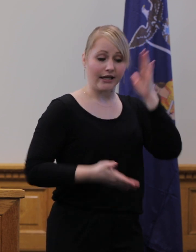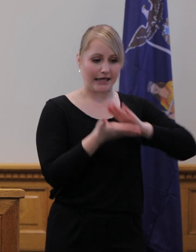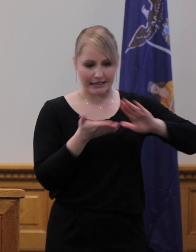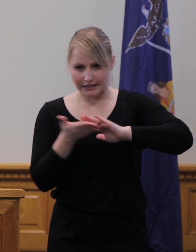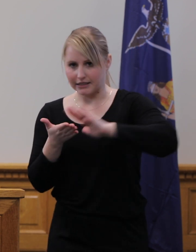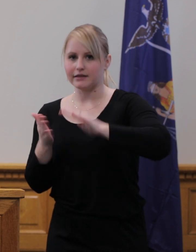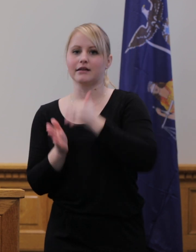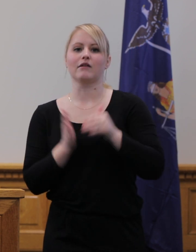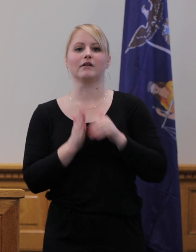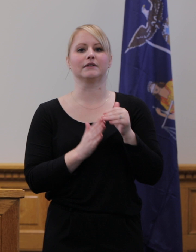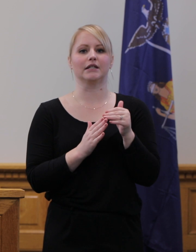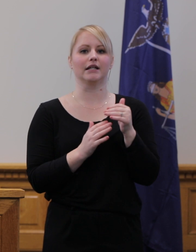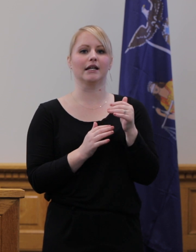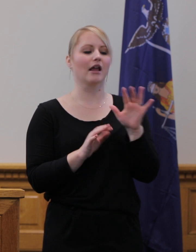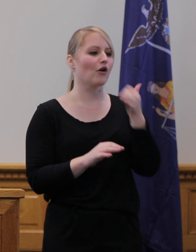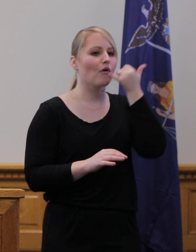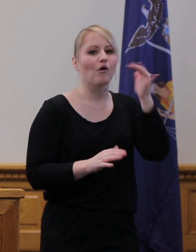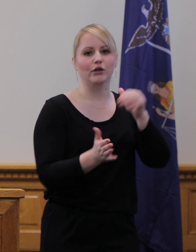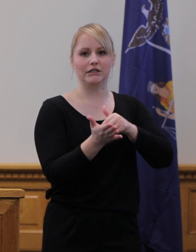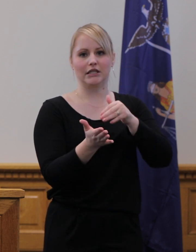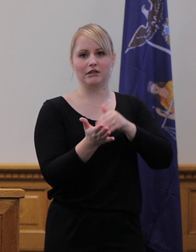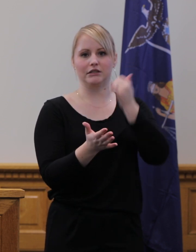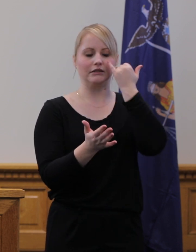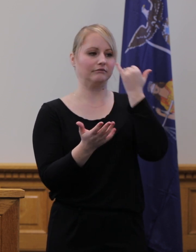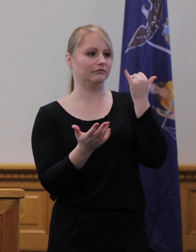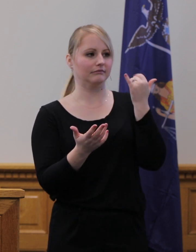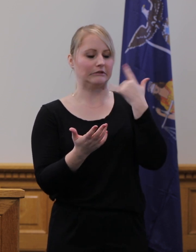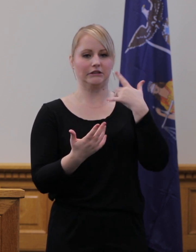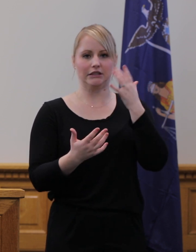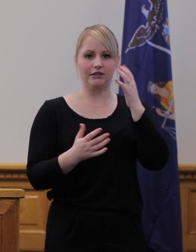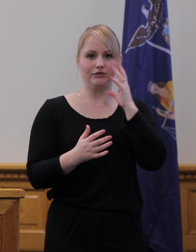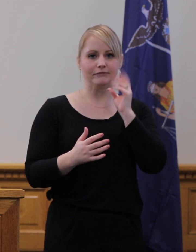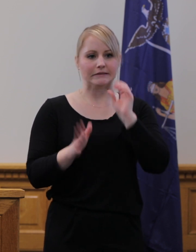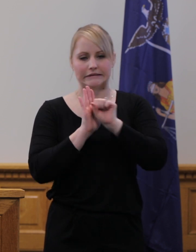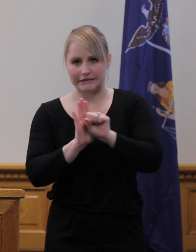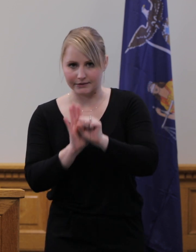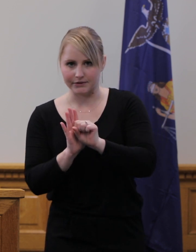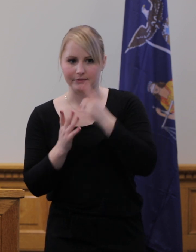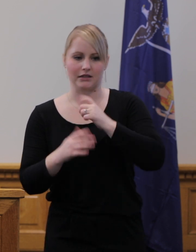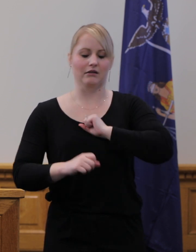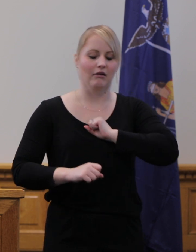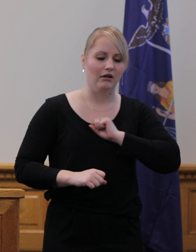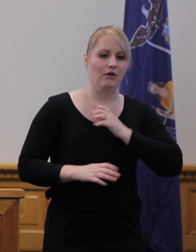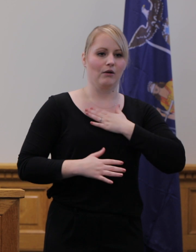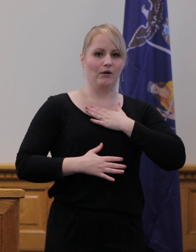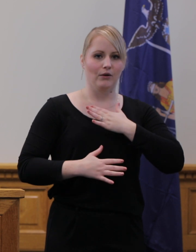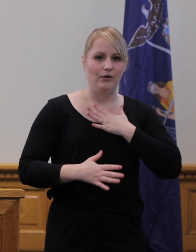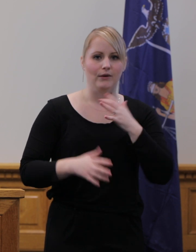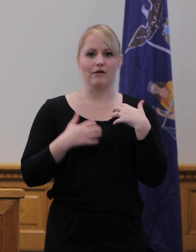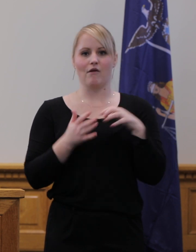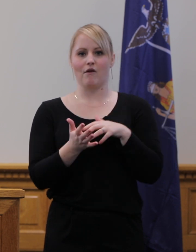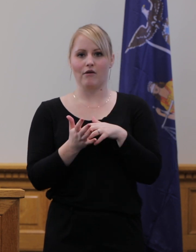are experiencing symptoms such as fever, cough or shortness of breath. Do not go to the emergency room unless you are